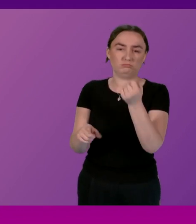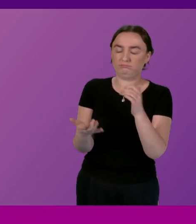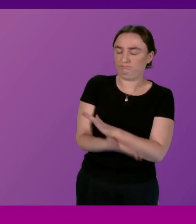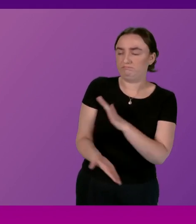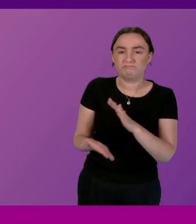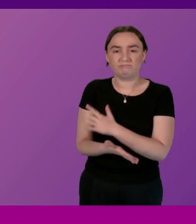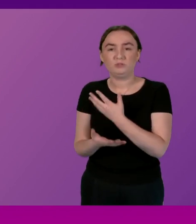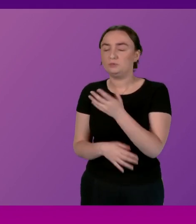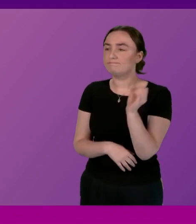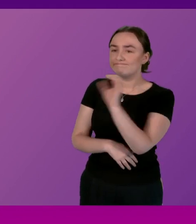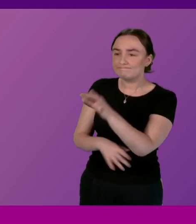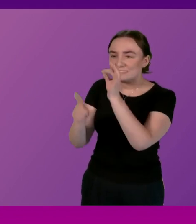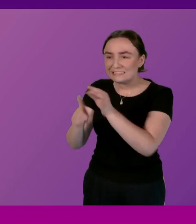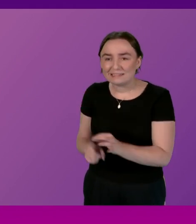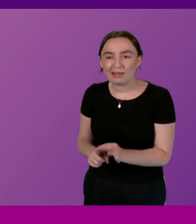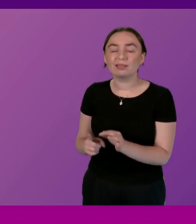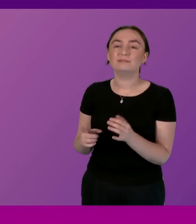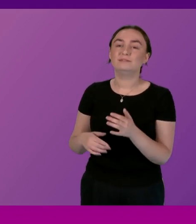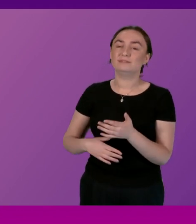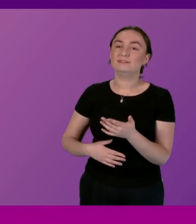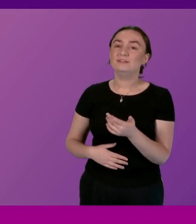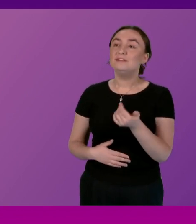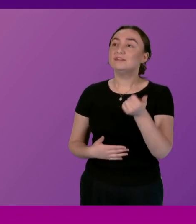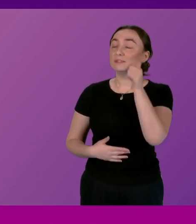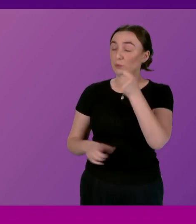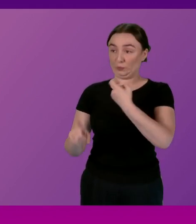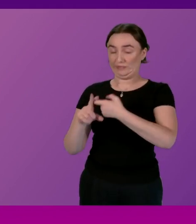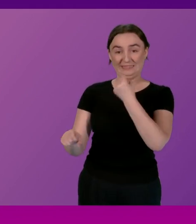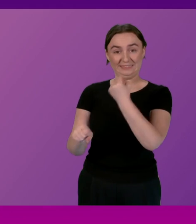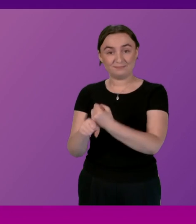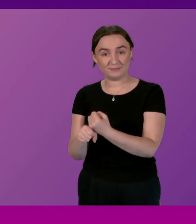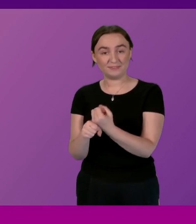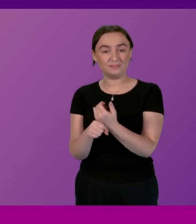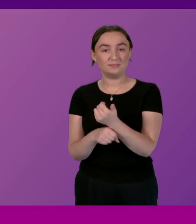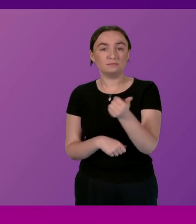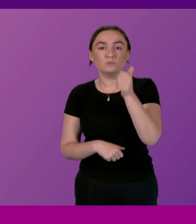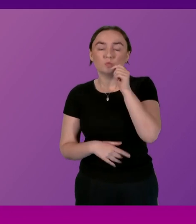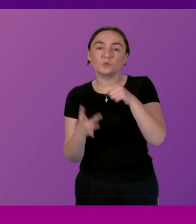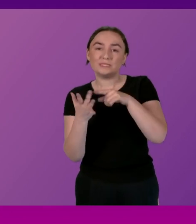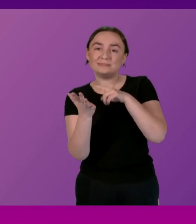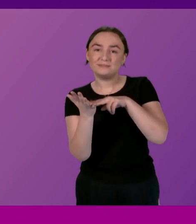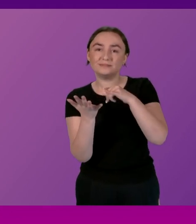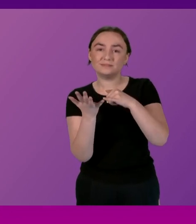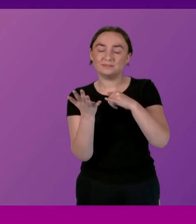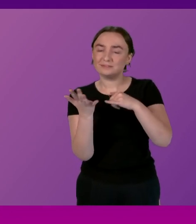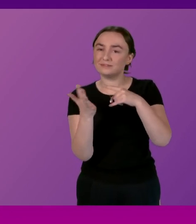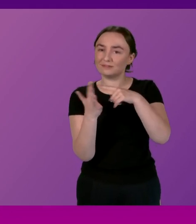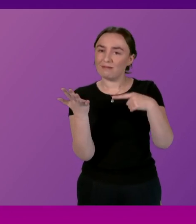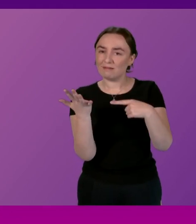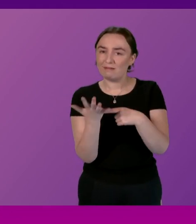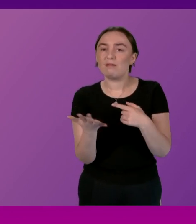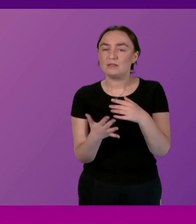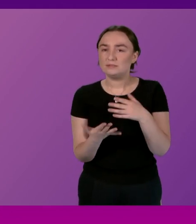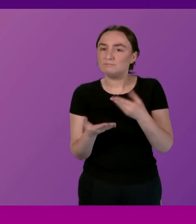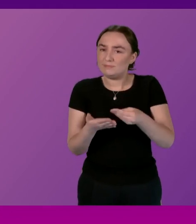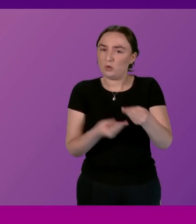to provide further detail and I know Kenneth Gibson is very familiar with NCET our national strategy for economic transformation that's